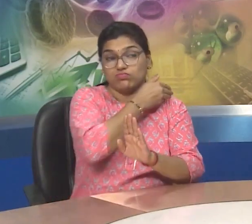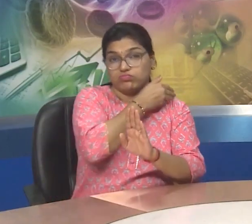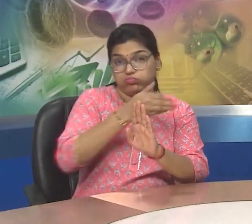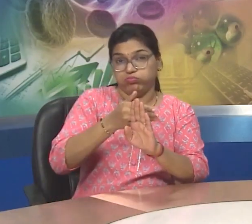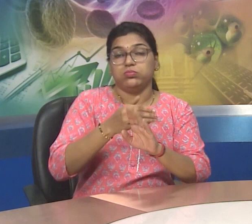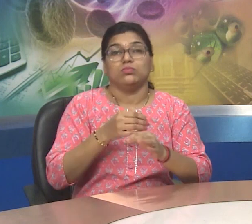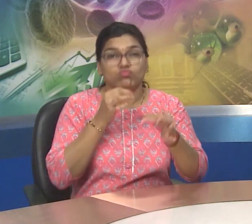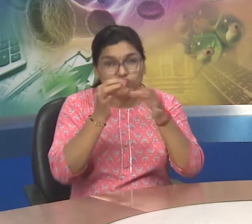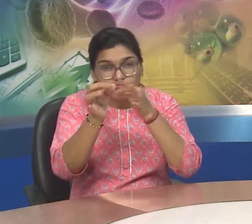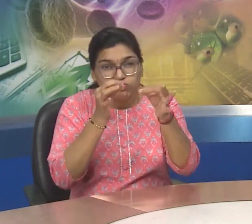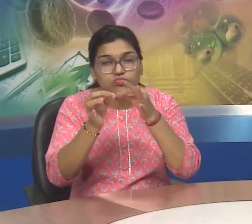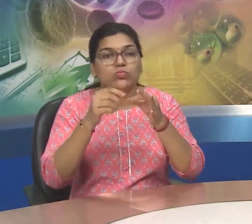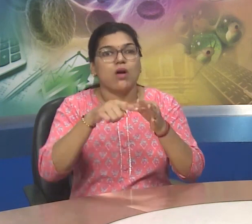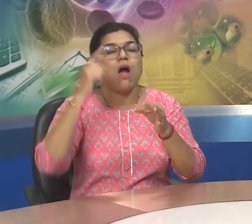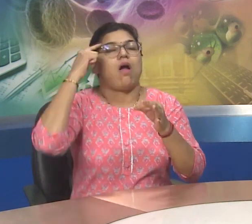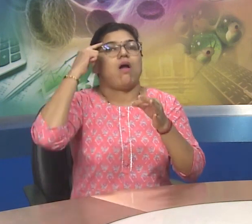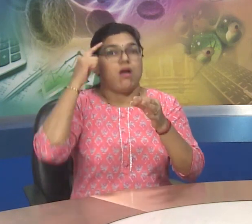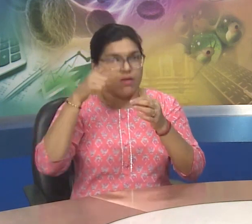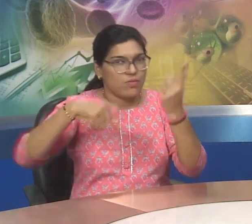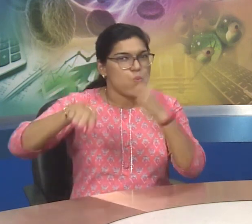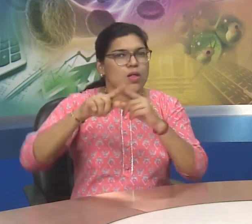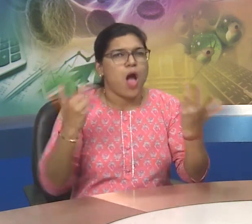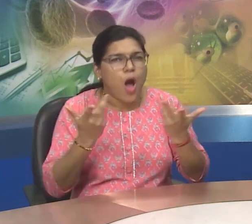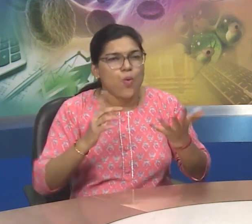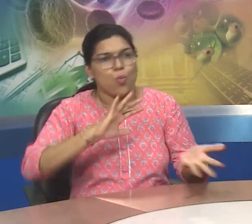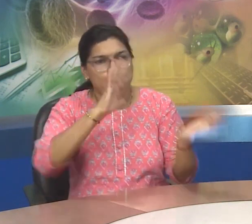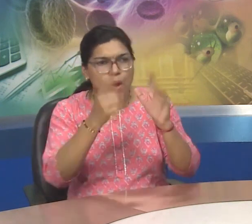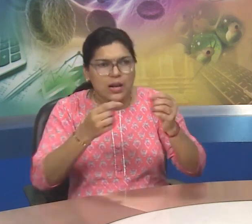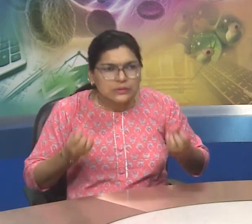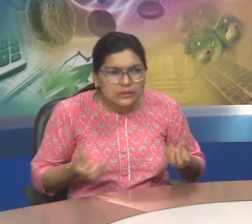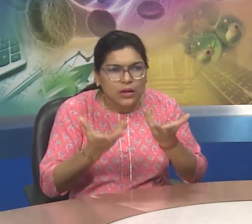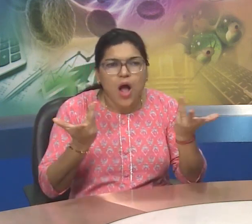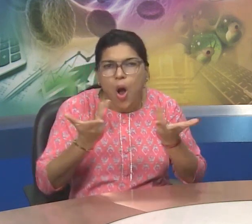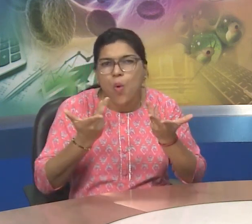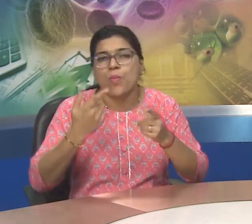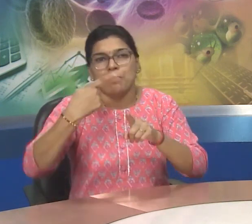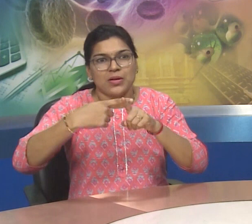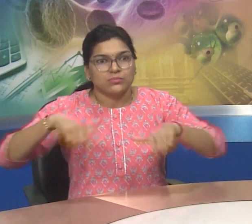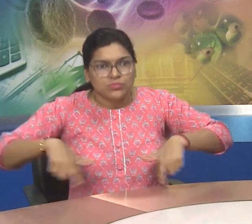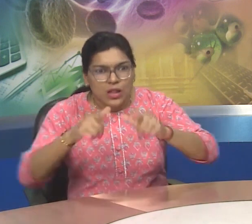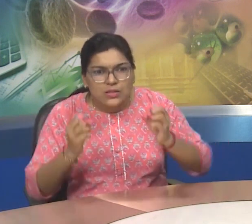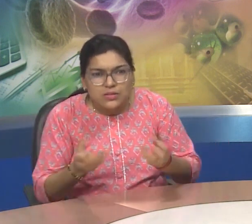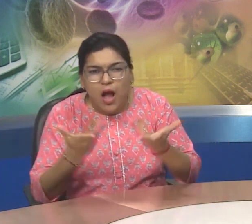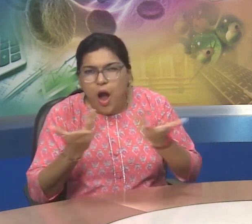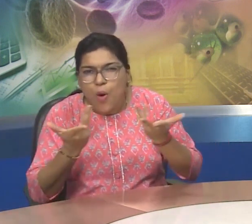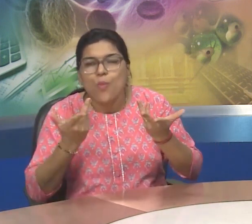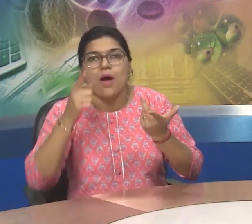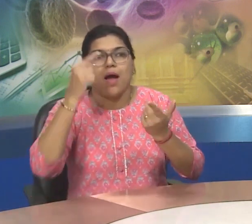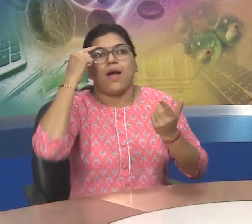now far explanation has finished I hope you all have understood how earth started how plants